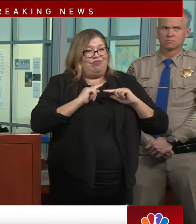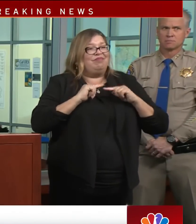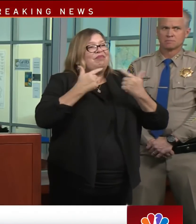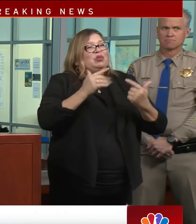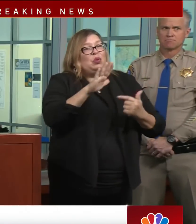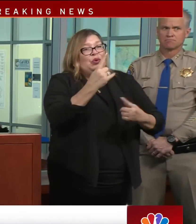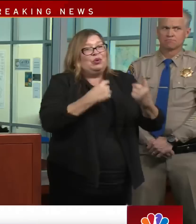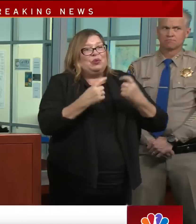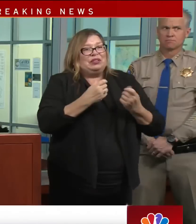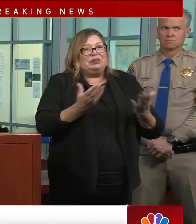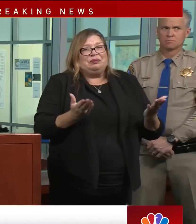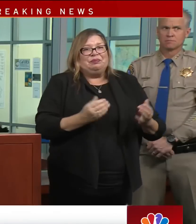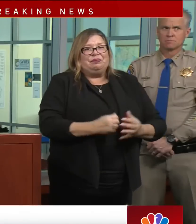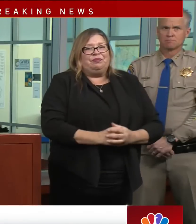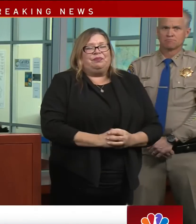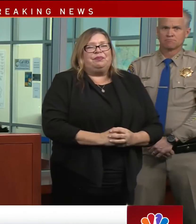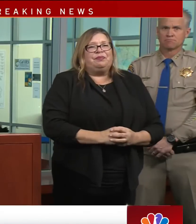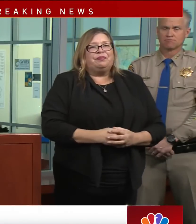have.